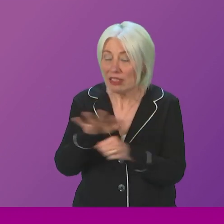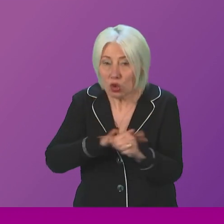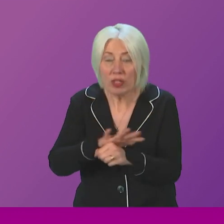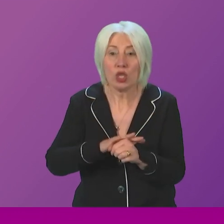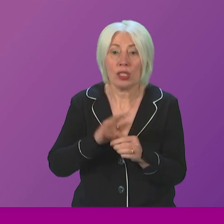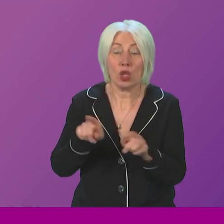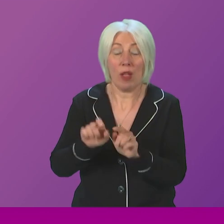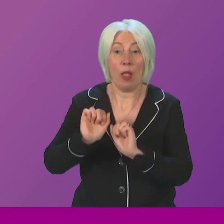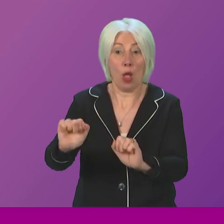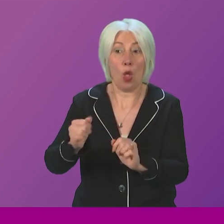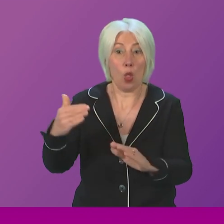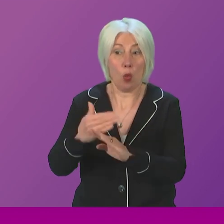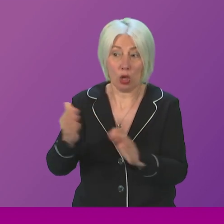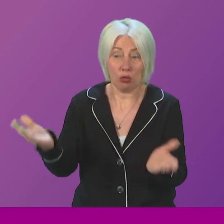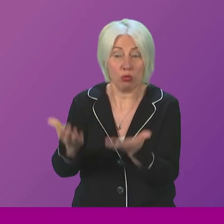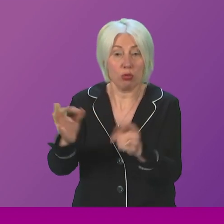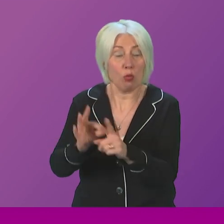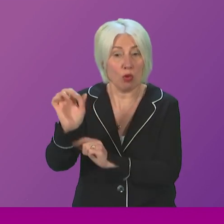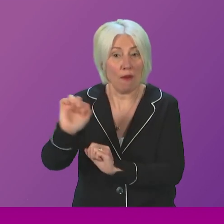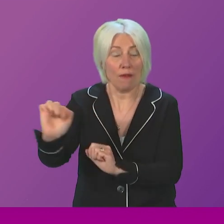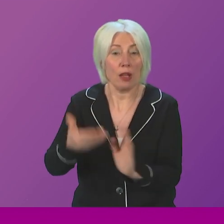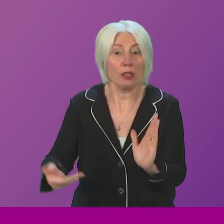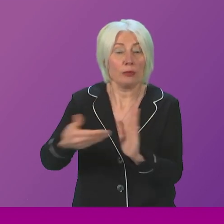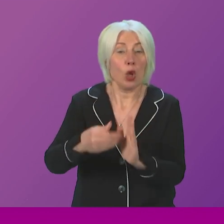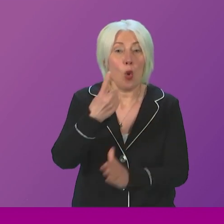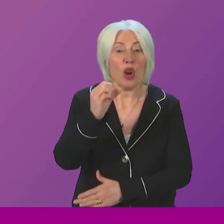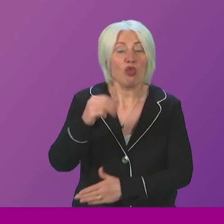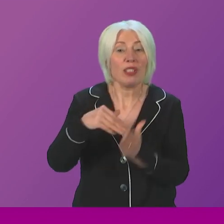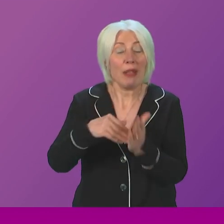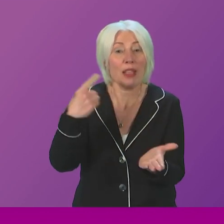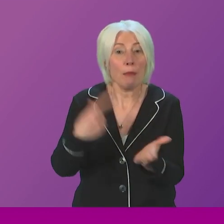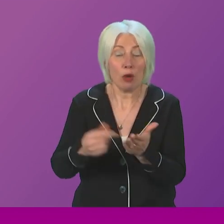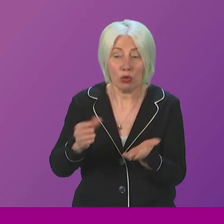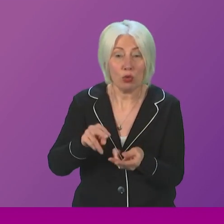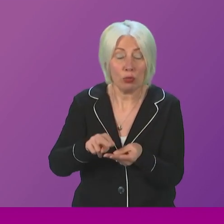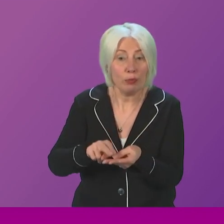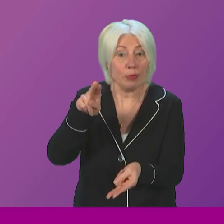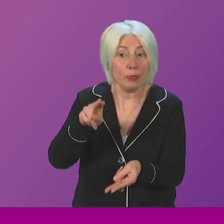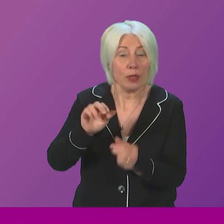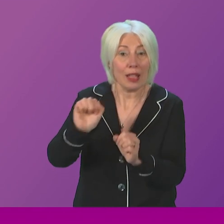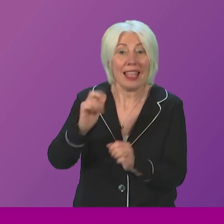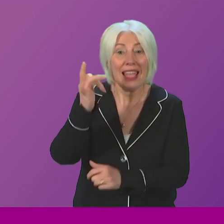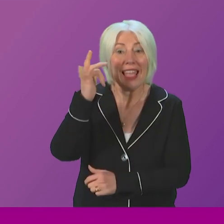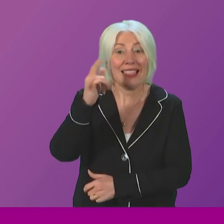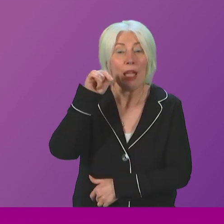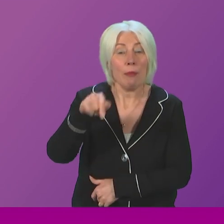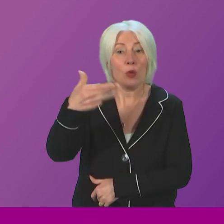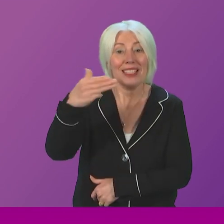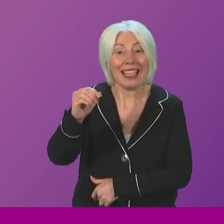and, indeed, the workers' voice. To that end, we have guaranteed an additional £100 million to uplift pay to £10.90,